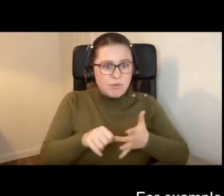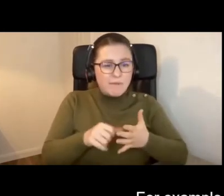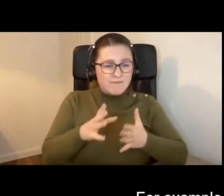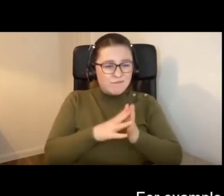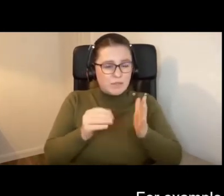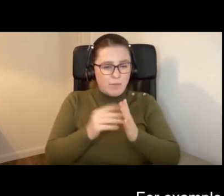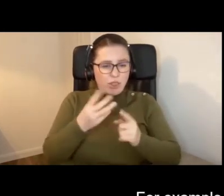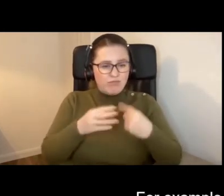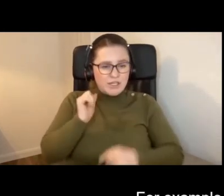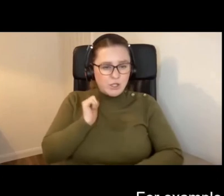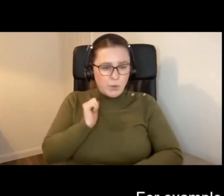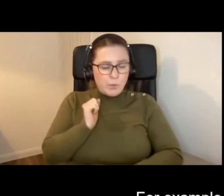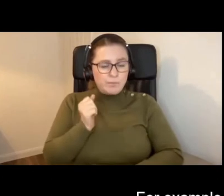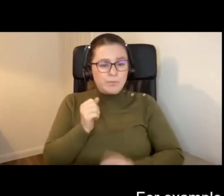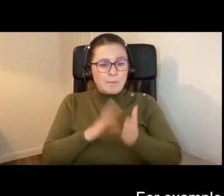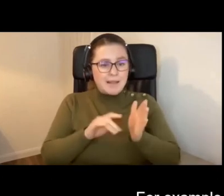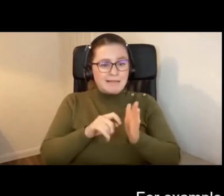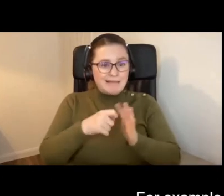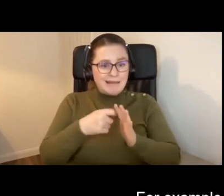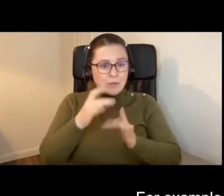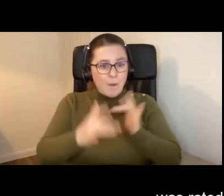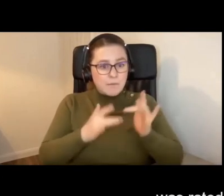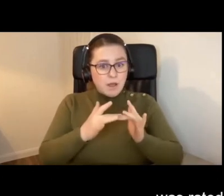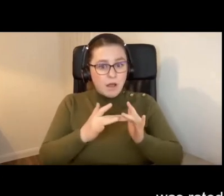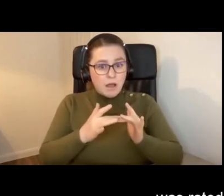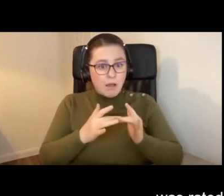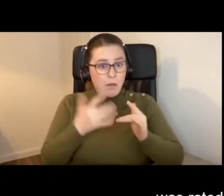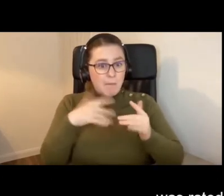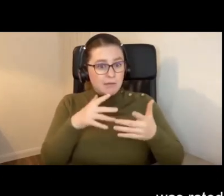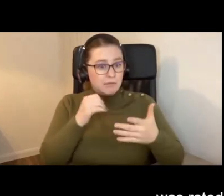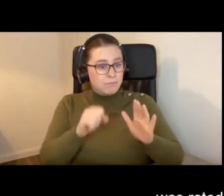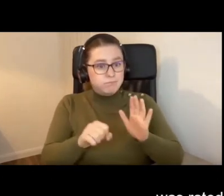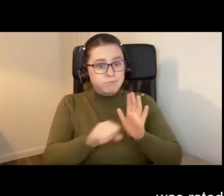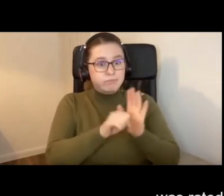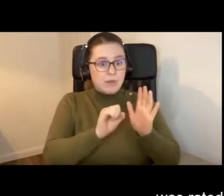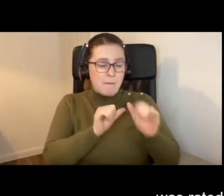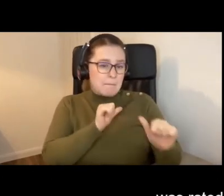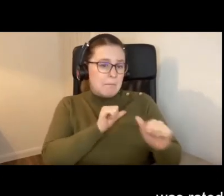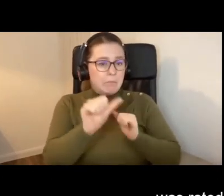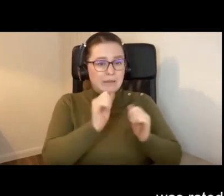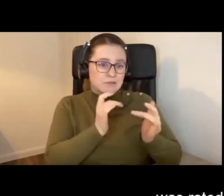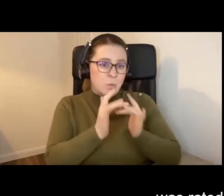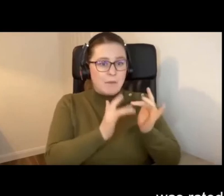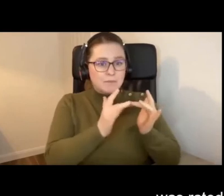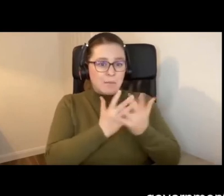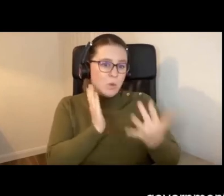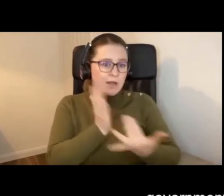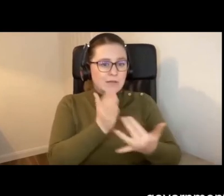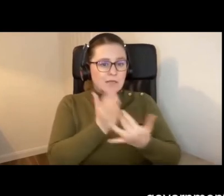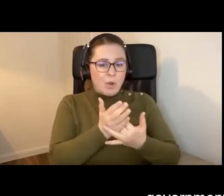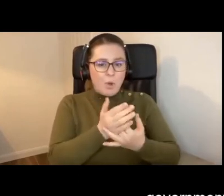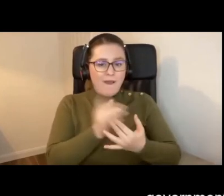three years ago, Milton Keynes' website was rated the most accessible website for a